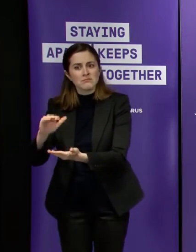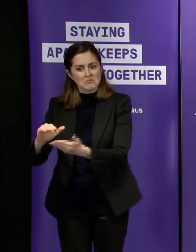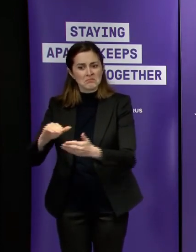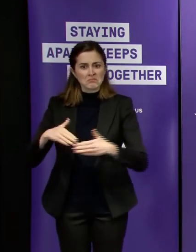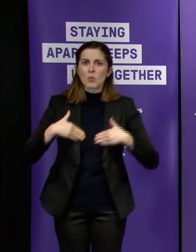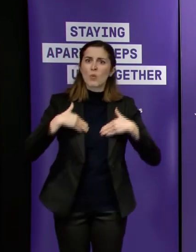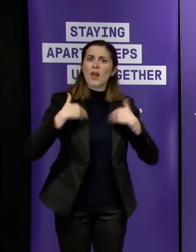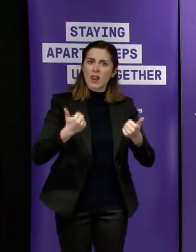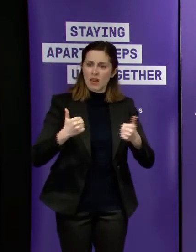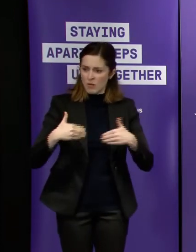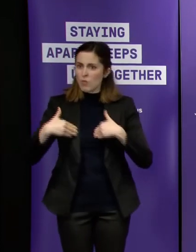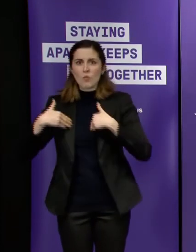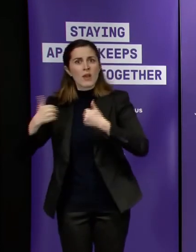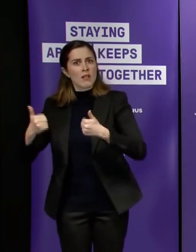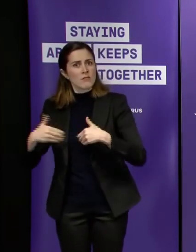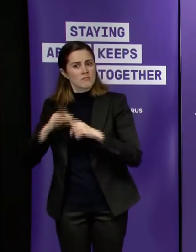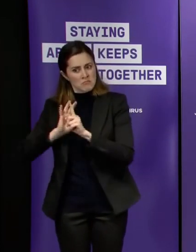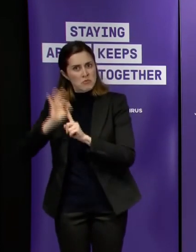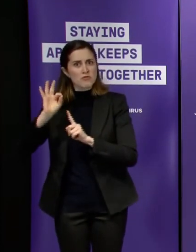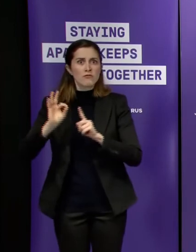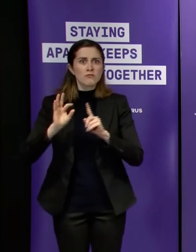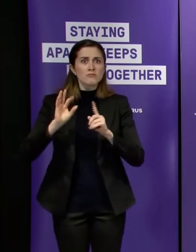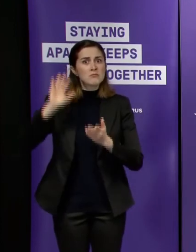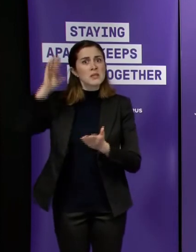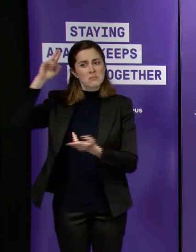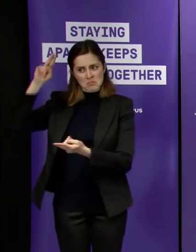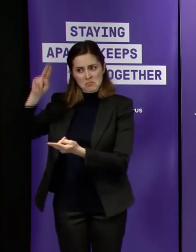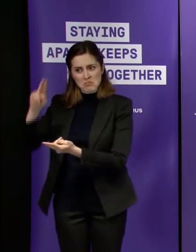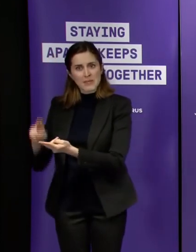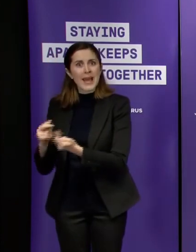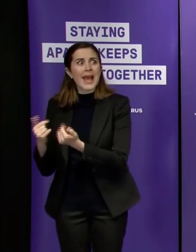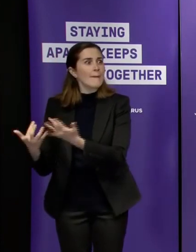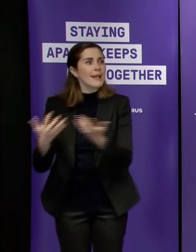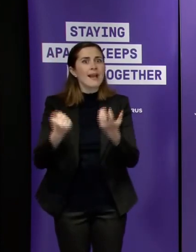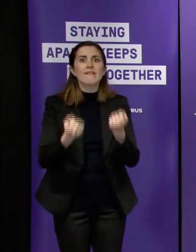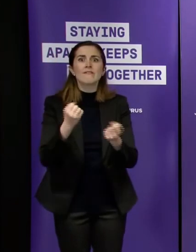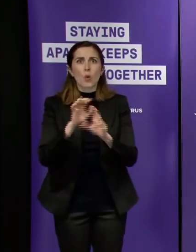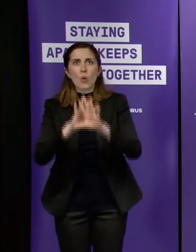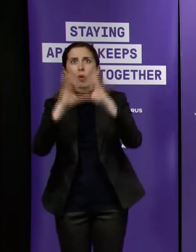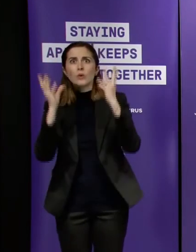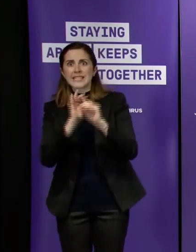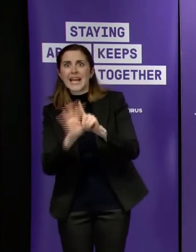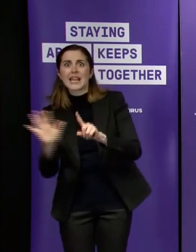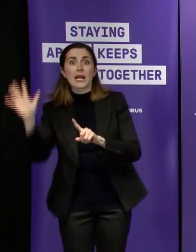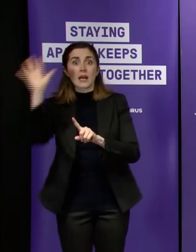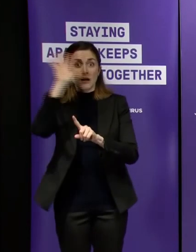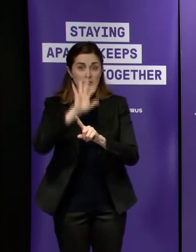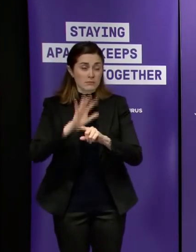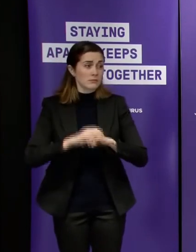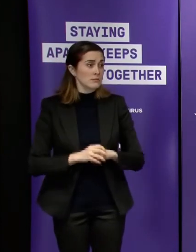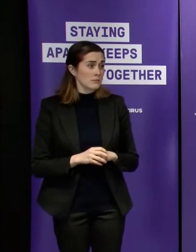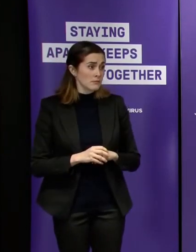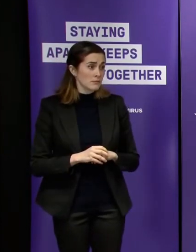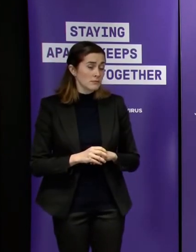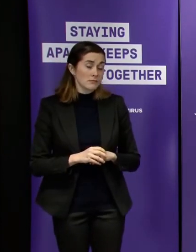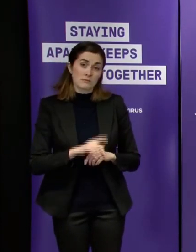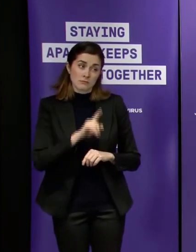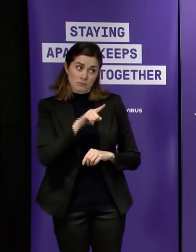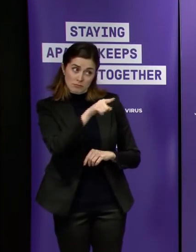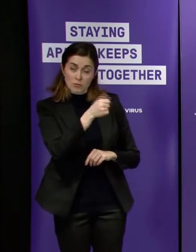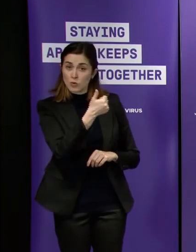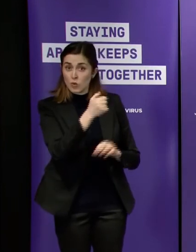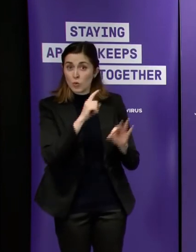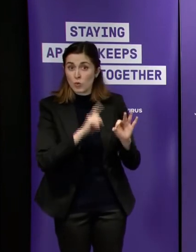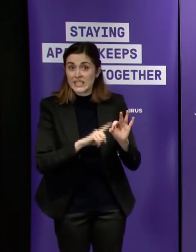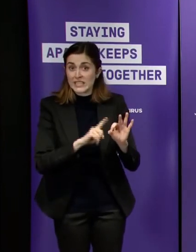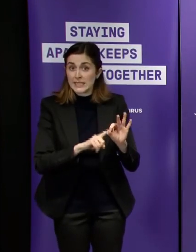then the time elapses where the majority of people will recover although alex it's a very good question because we shouldn't lose sight of the fact that